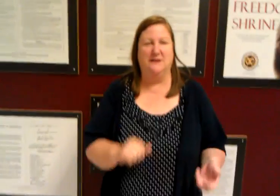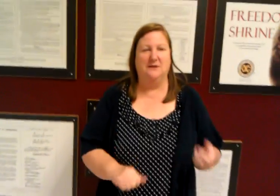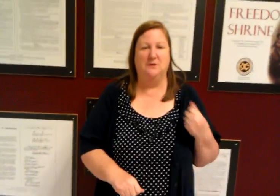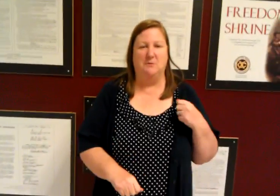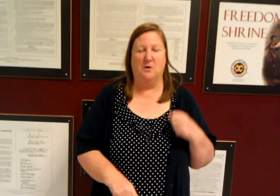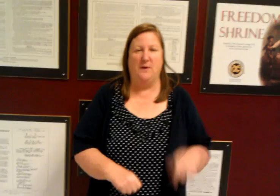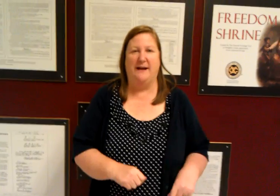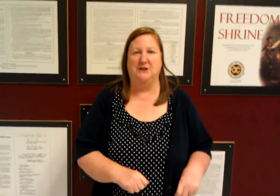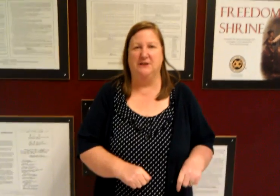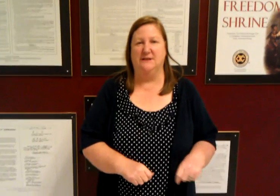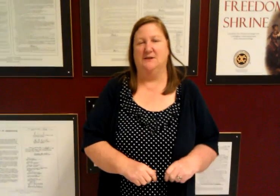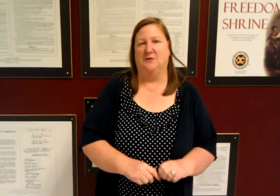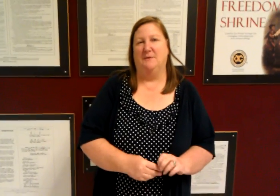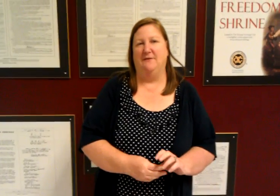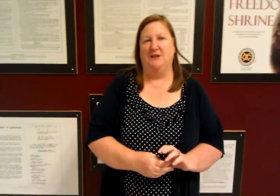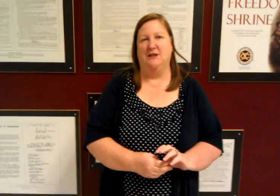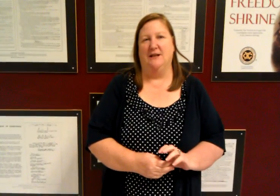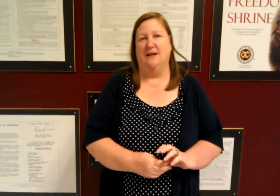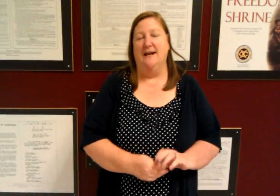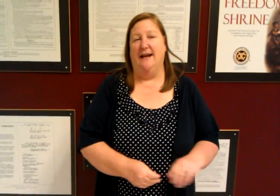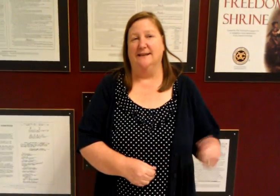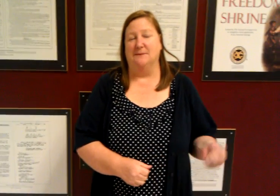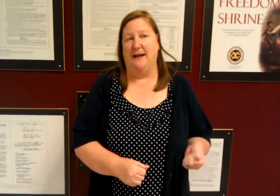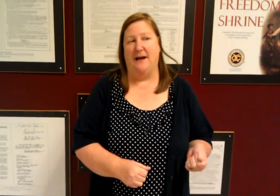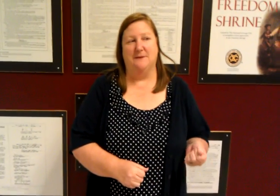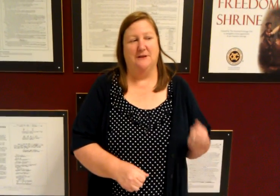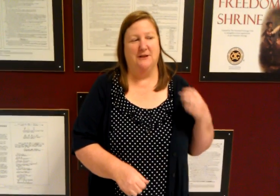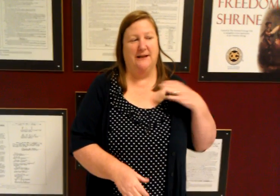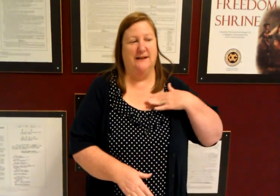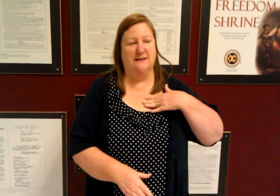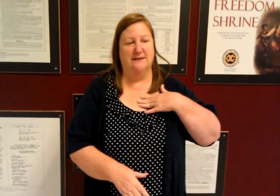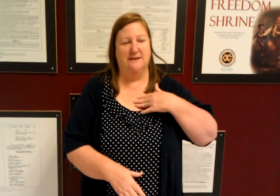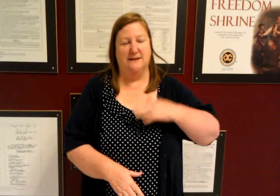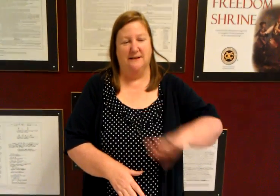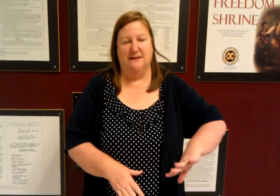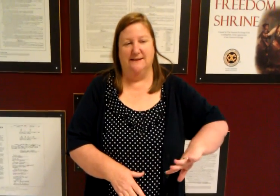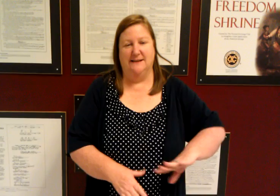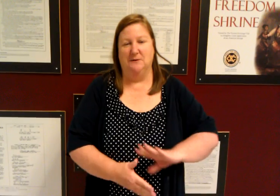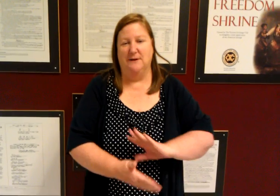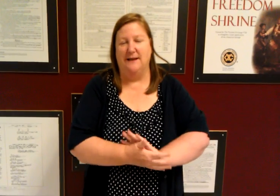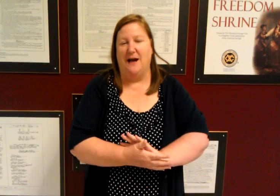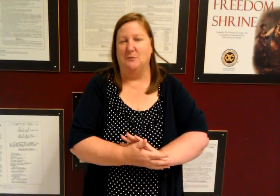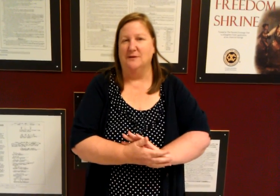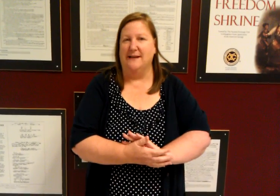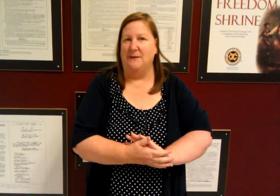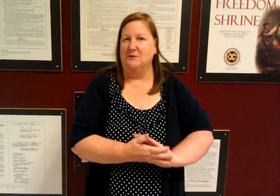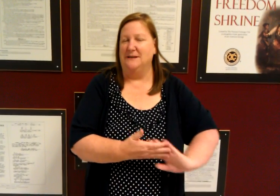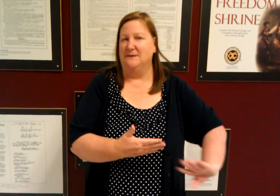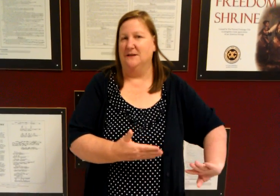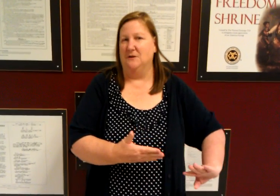doing more radishes for my veggie and some cabbage and sticking with the apples the apple seems to do